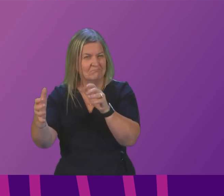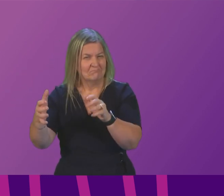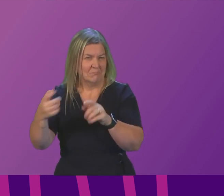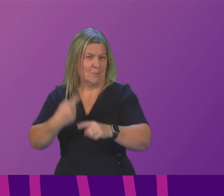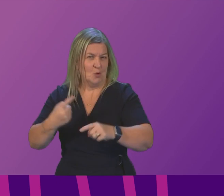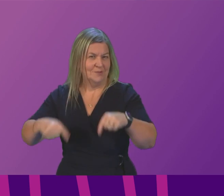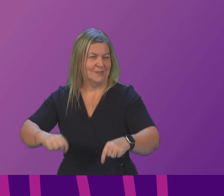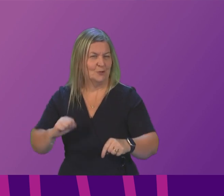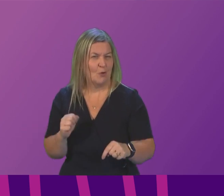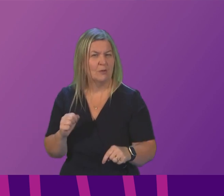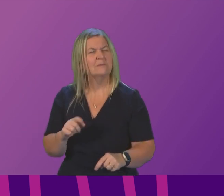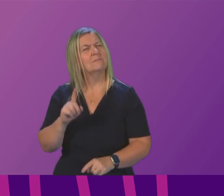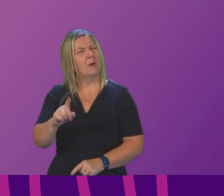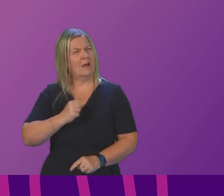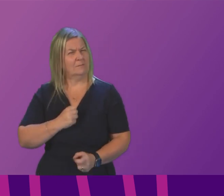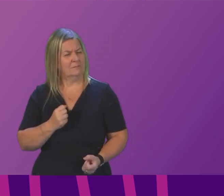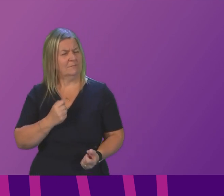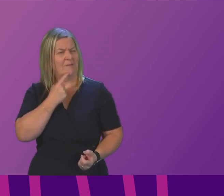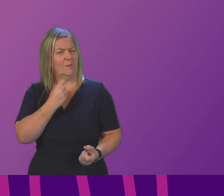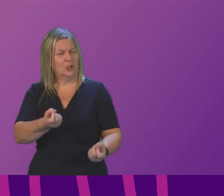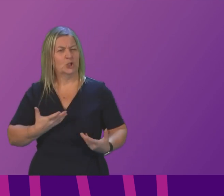office reveals that the Scottish government